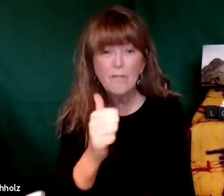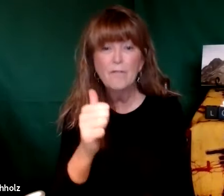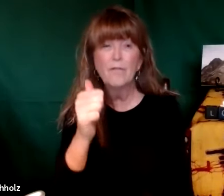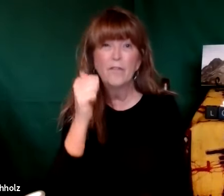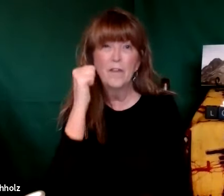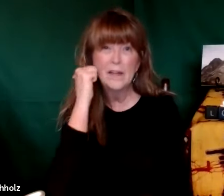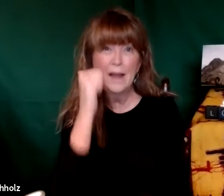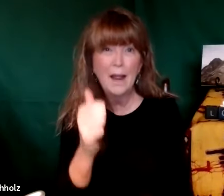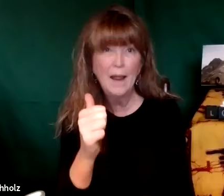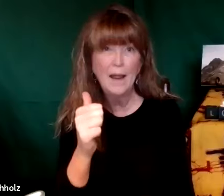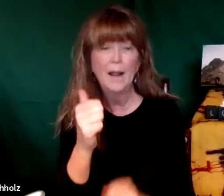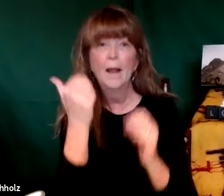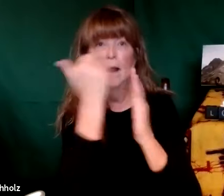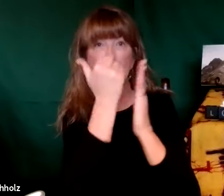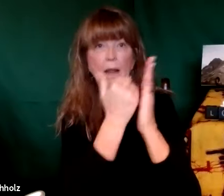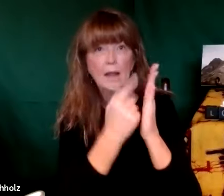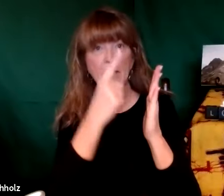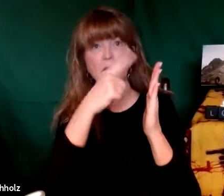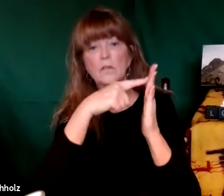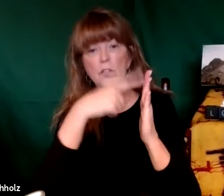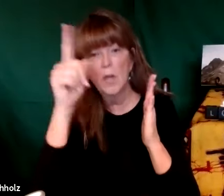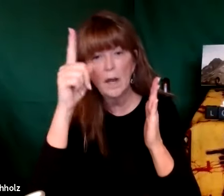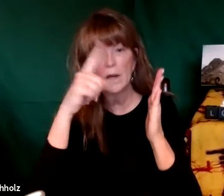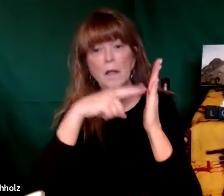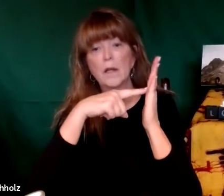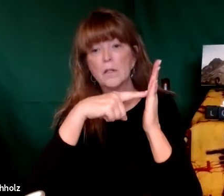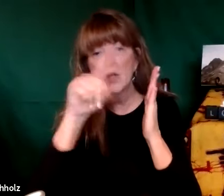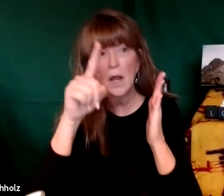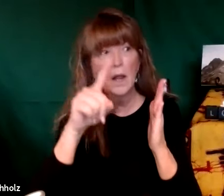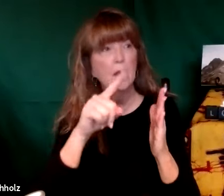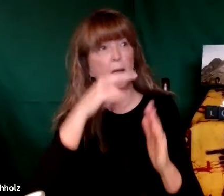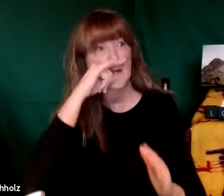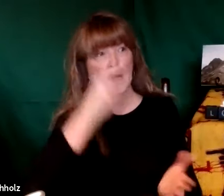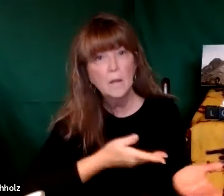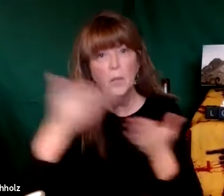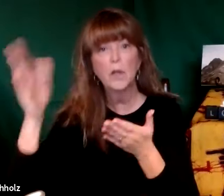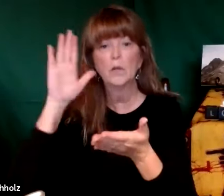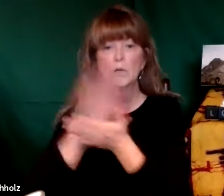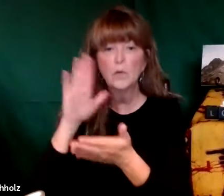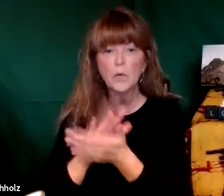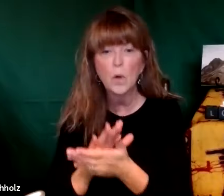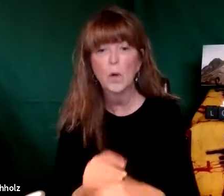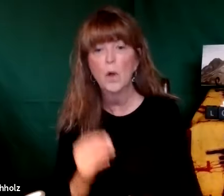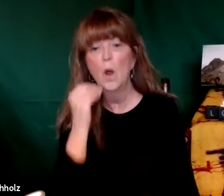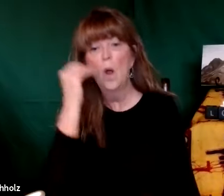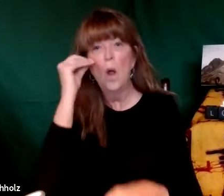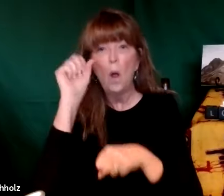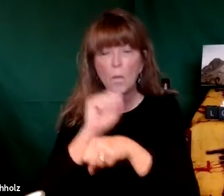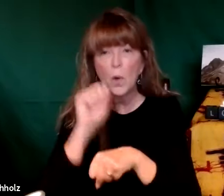and if we are that busy every single day with our internal checklists you know we have to take the